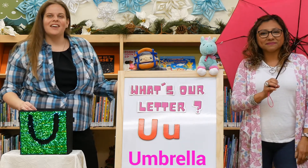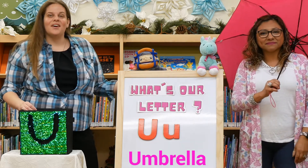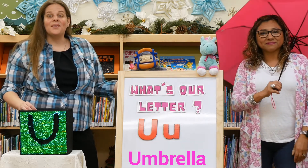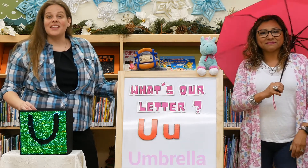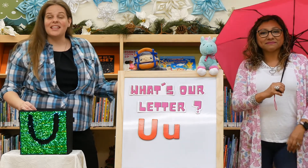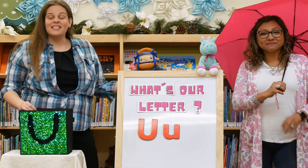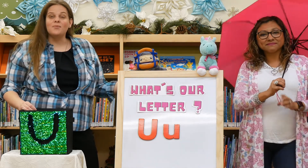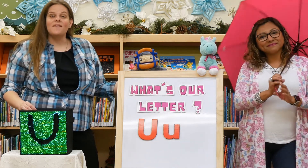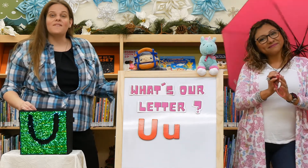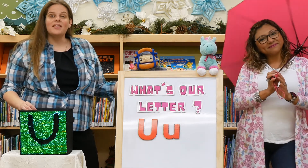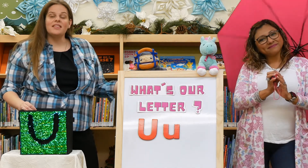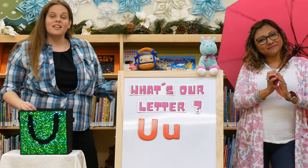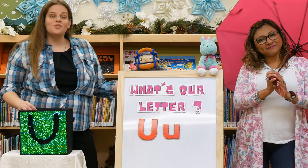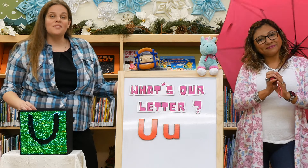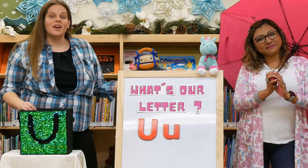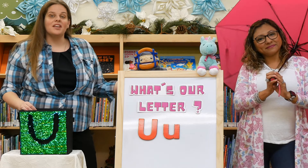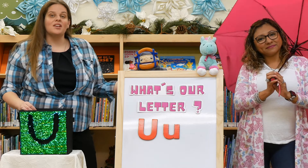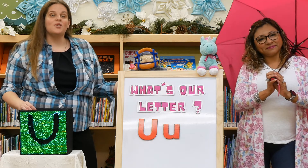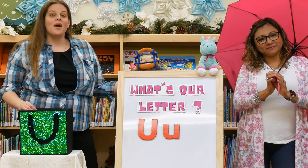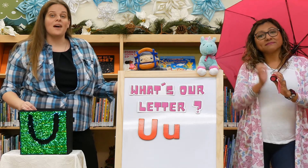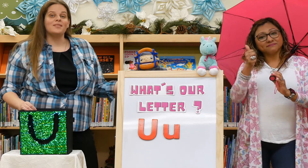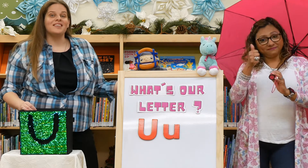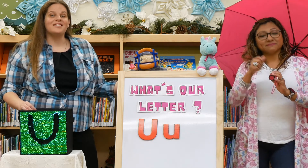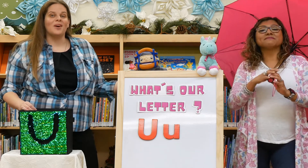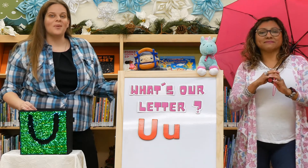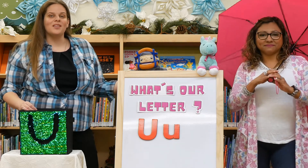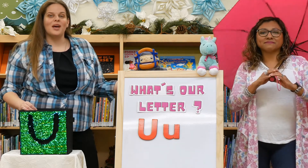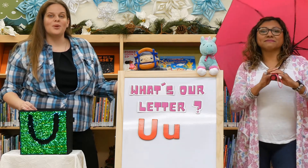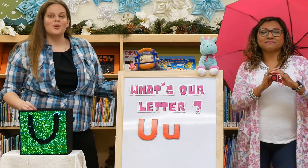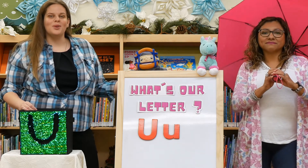All right. Let's see what fun things you can find in your house that start with the letter U.